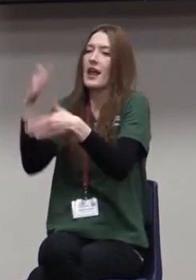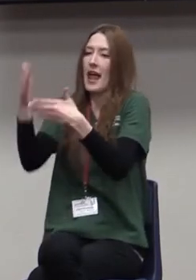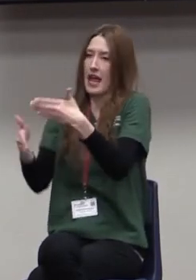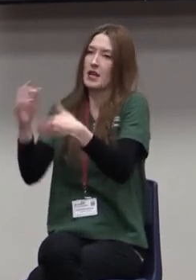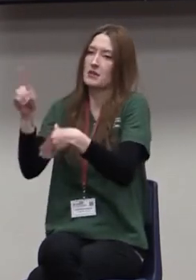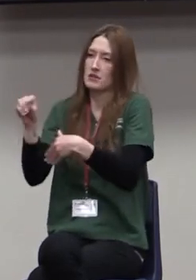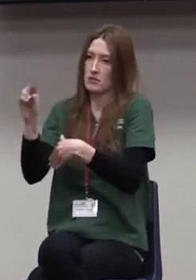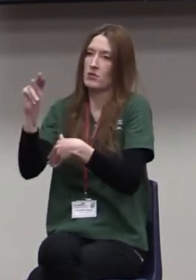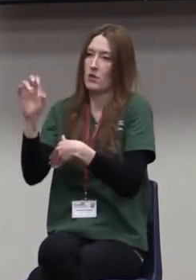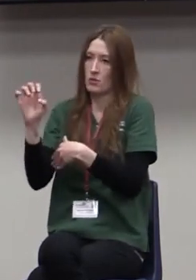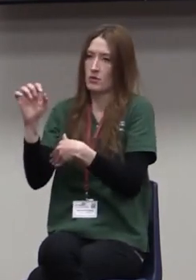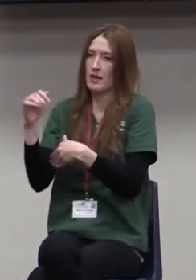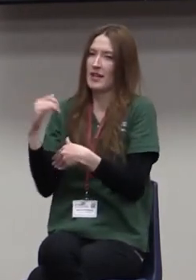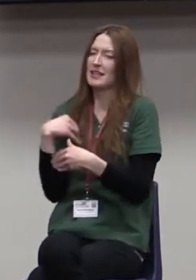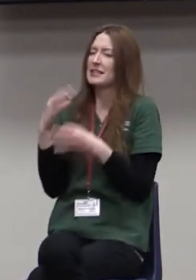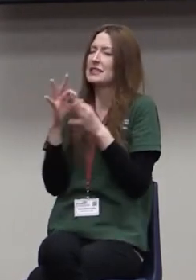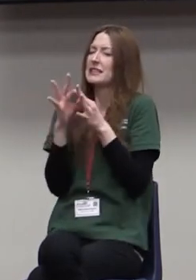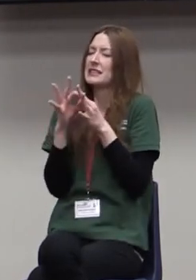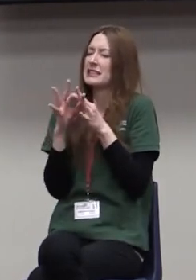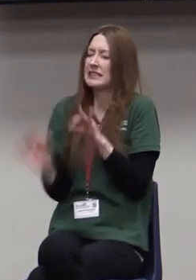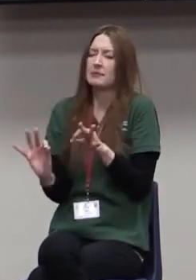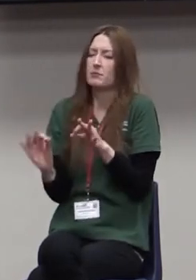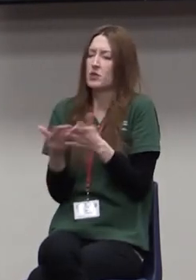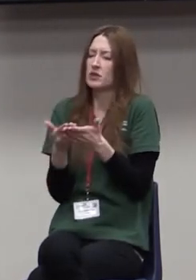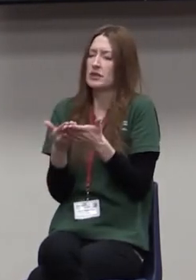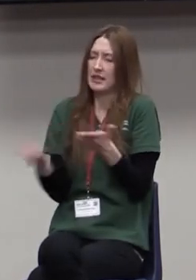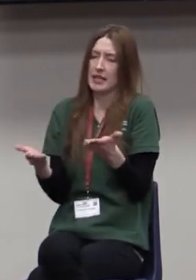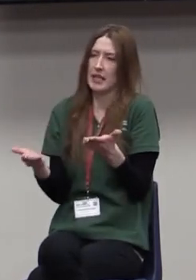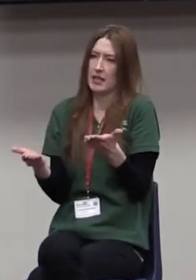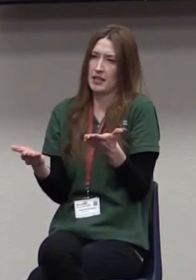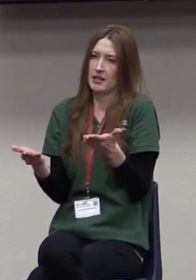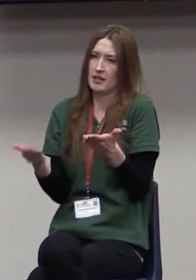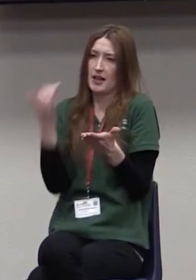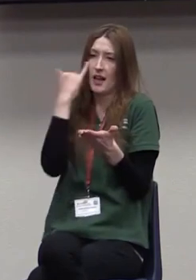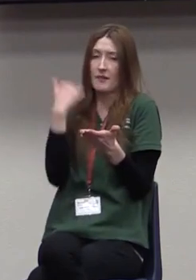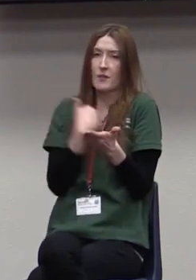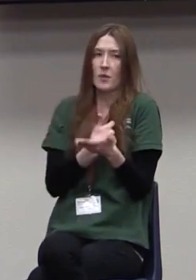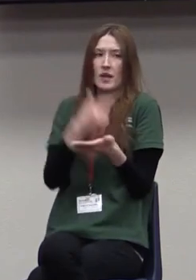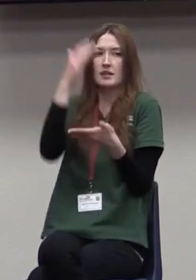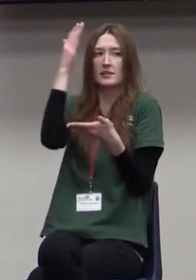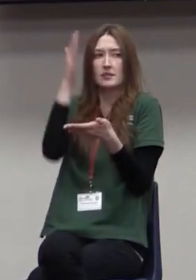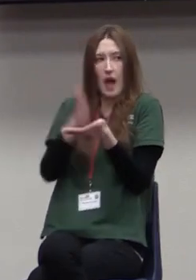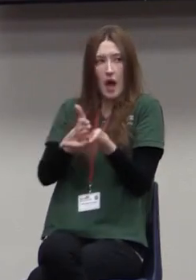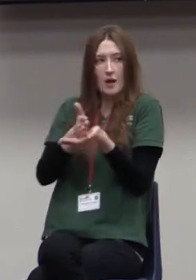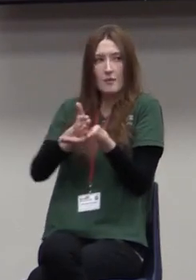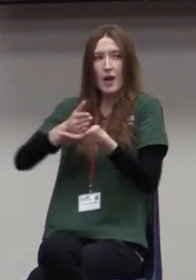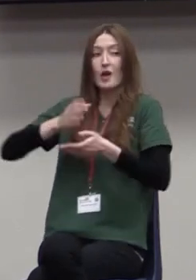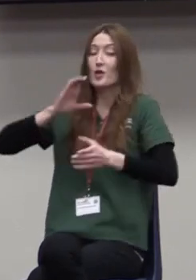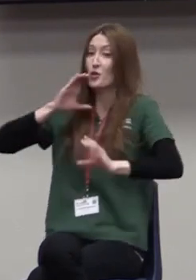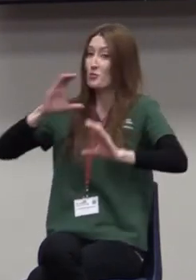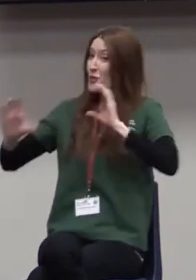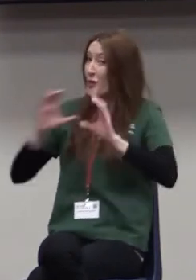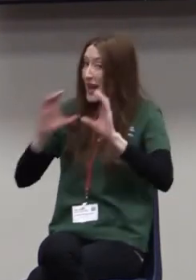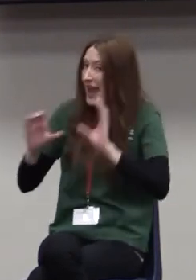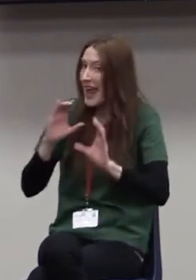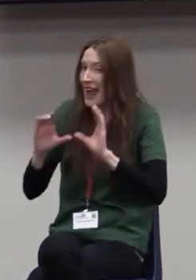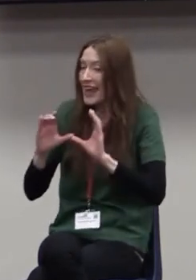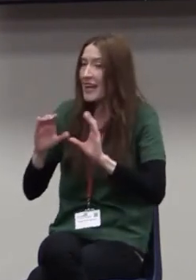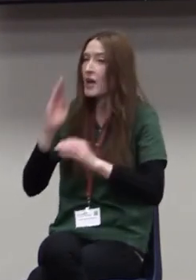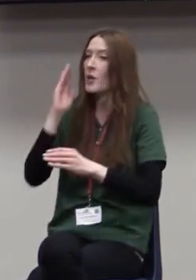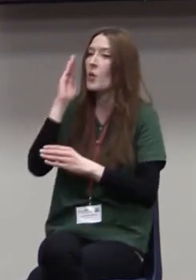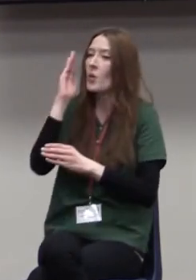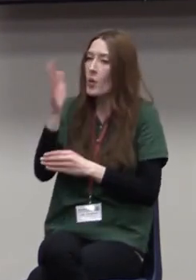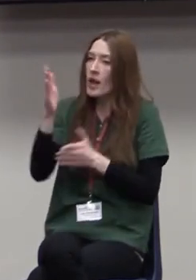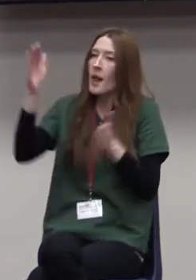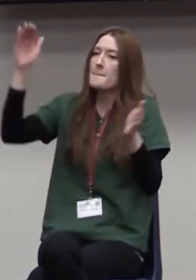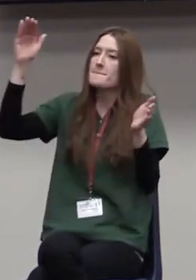very simple thing that if we would just stop and do that, put a few pieces in place, it's going to minimize. I'm not saying it's going to eliminate